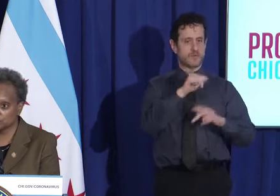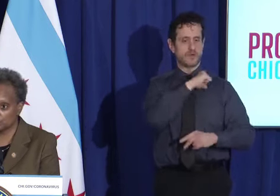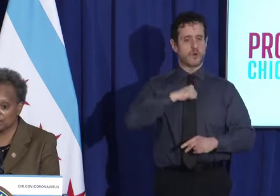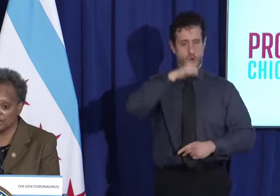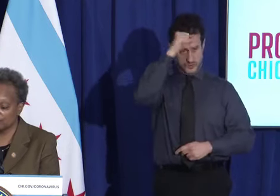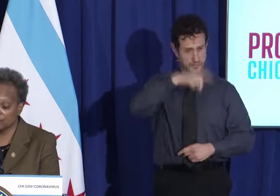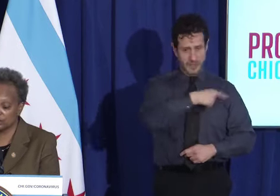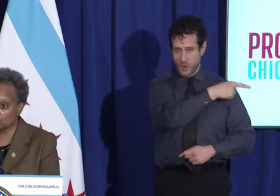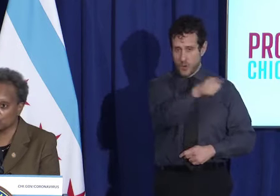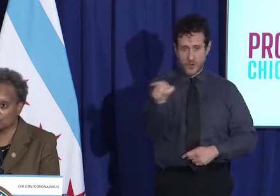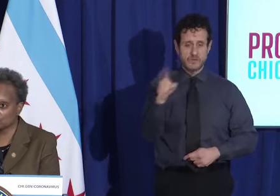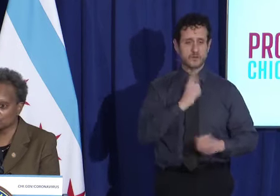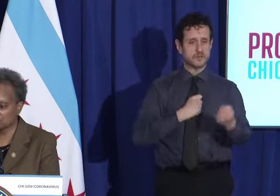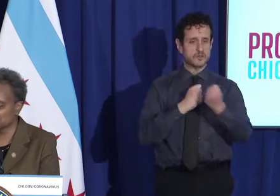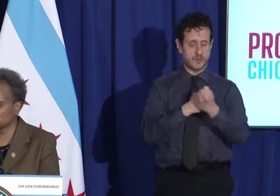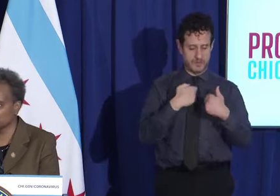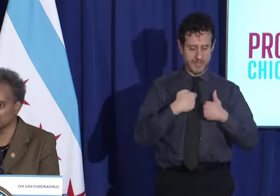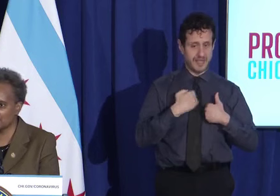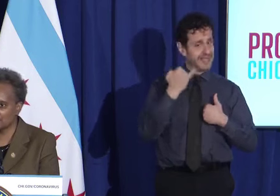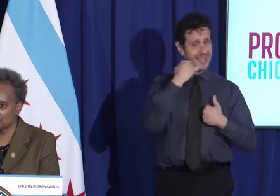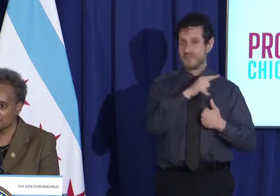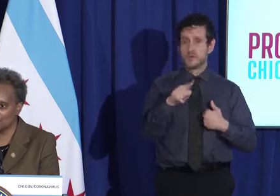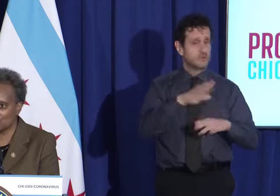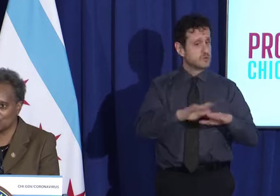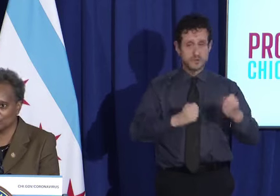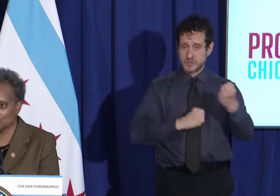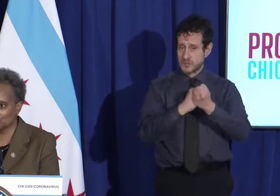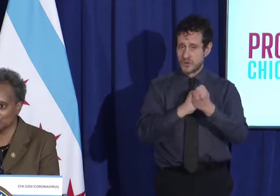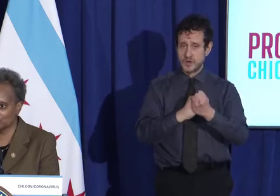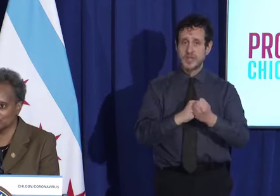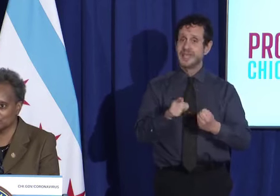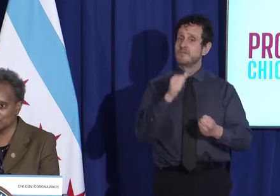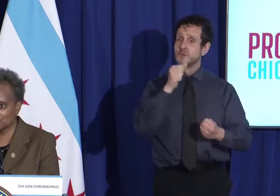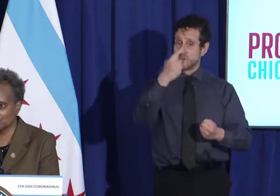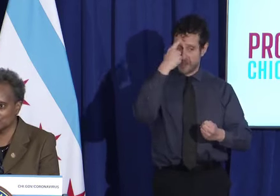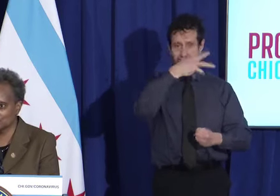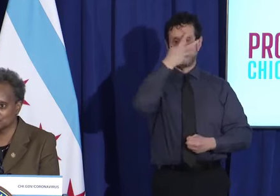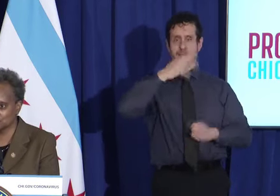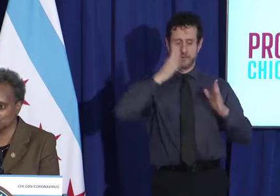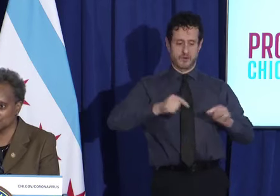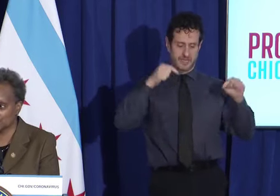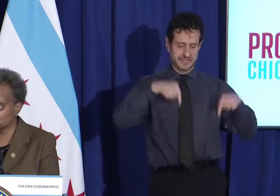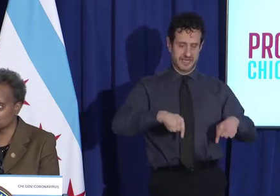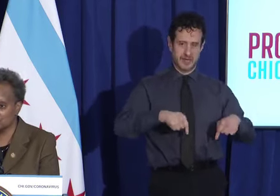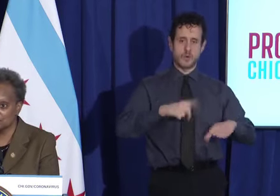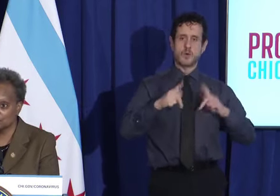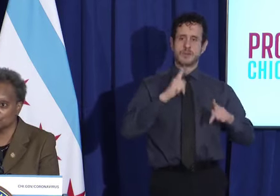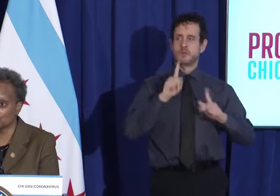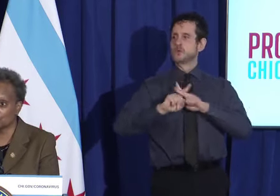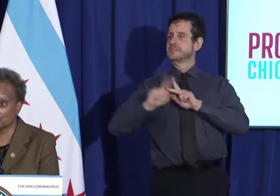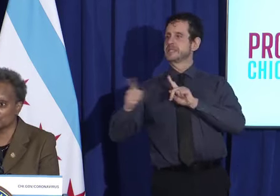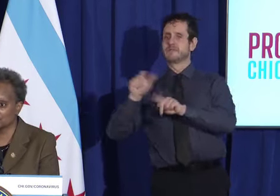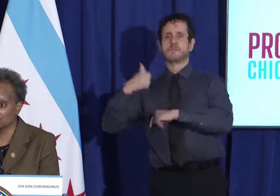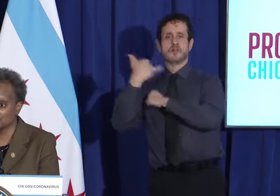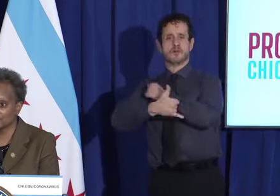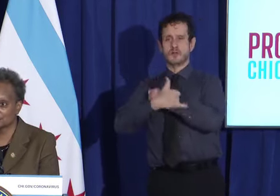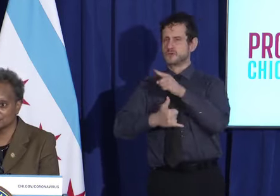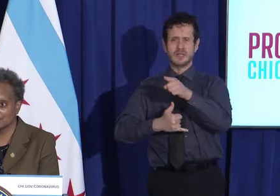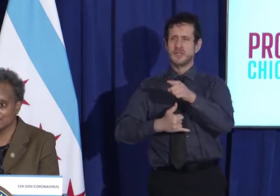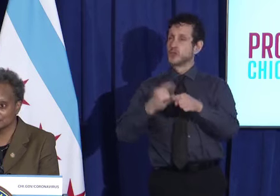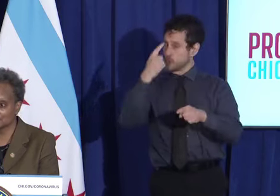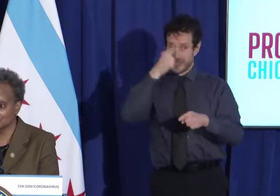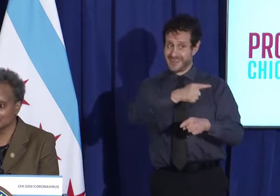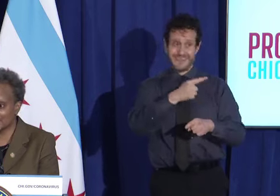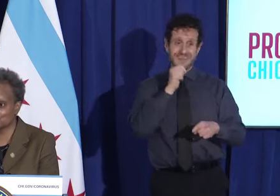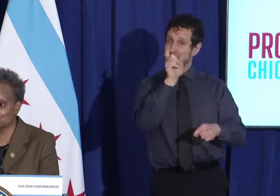to support that. If you don't support it, you don't think that our immigrant and refugee community deserves protection, you'll be on record as